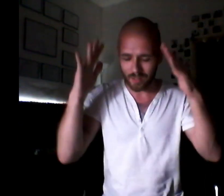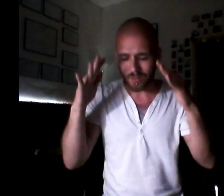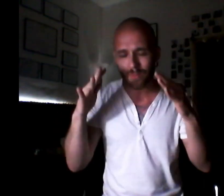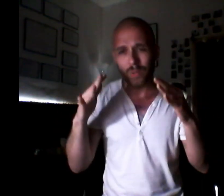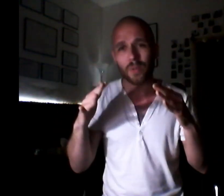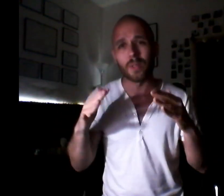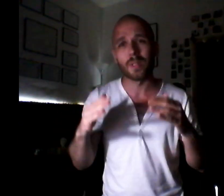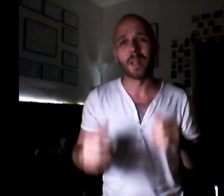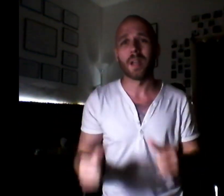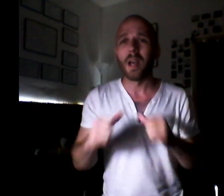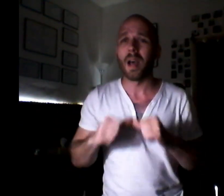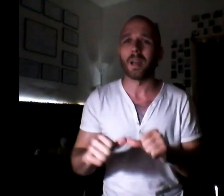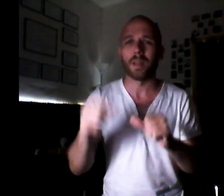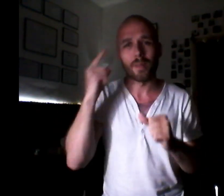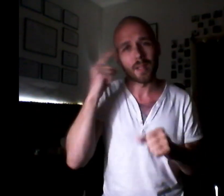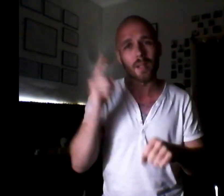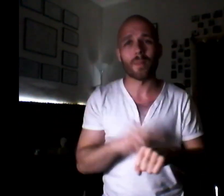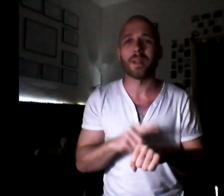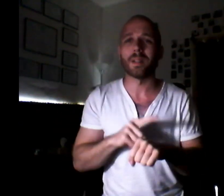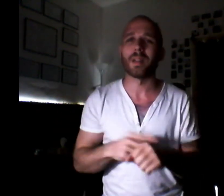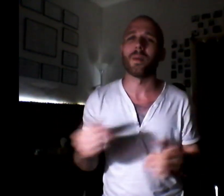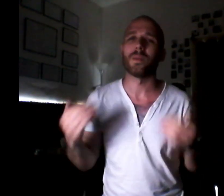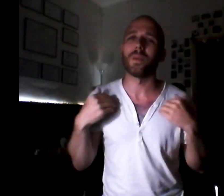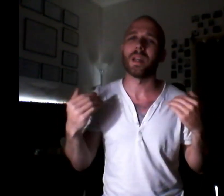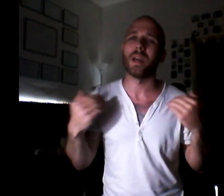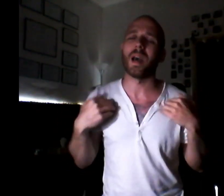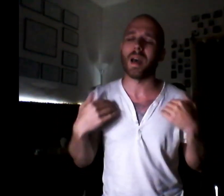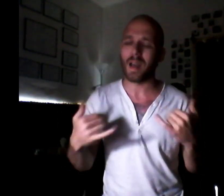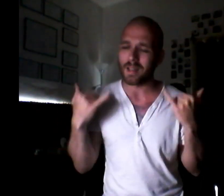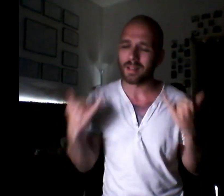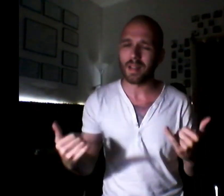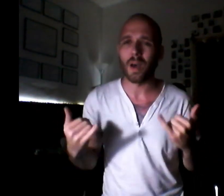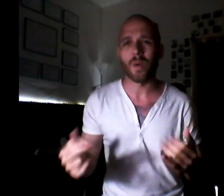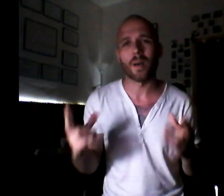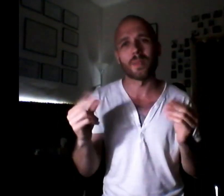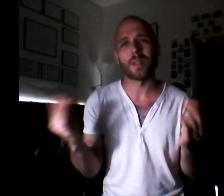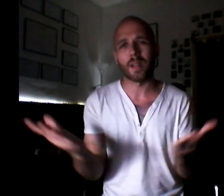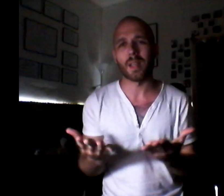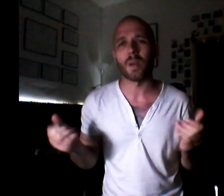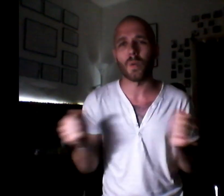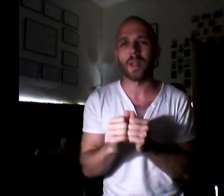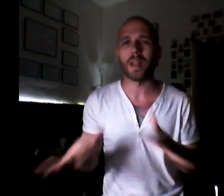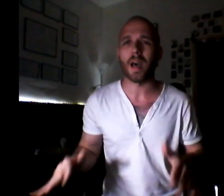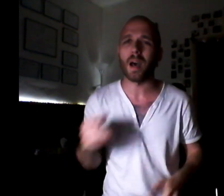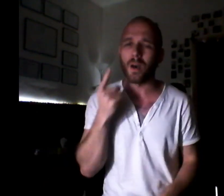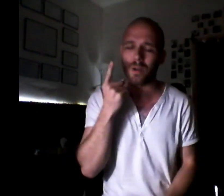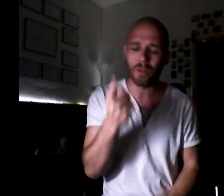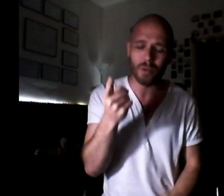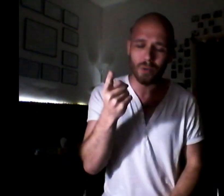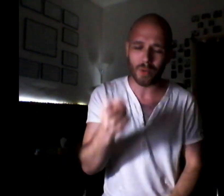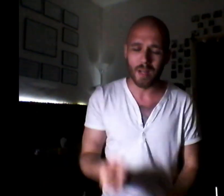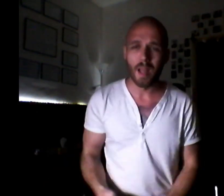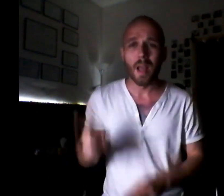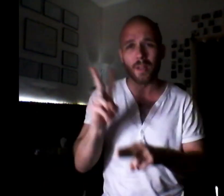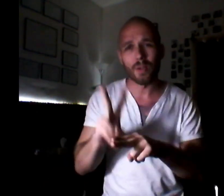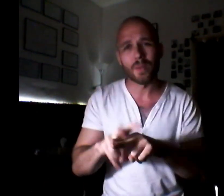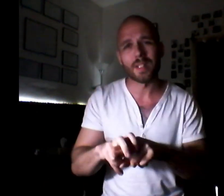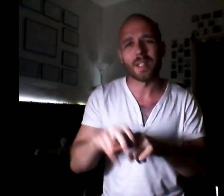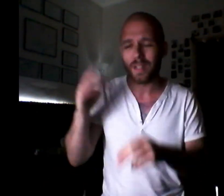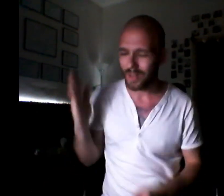feel the loose I keep thinking about the times we had Now I'm stuck here without you And you were